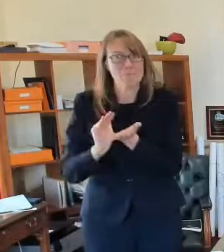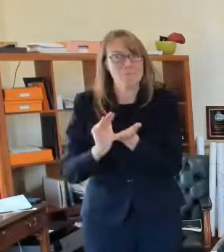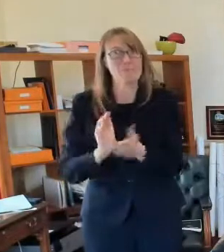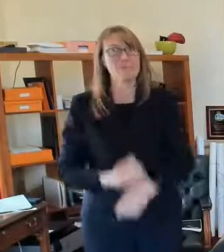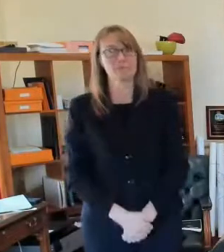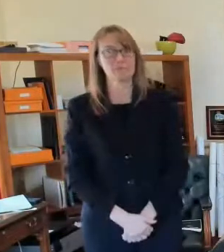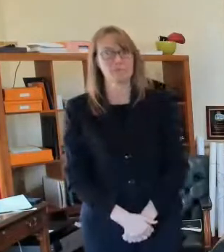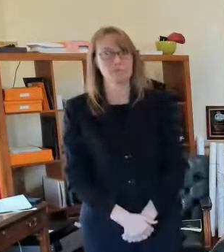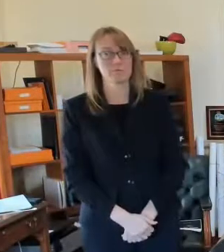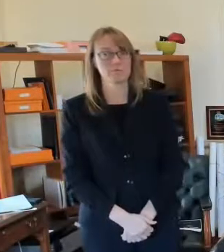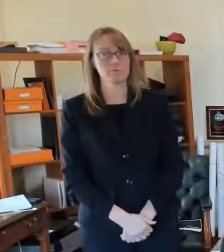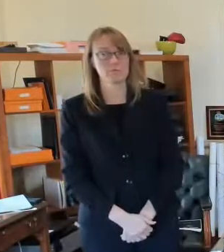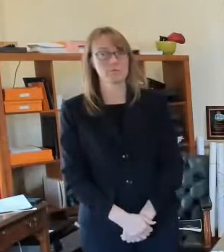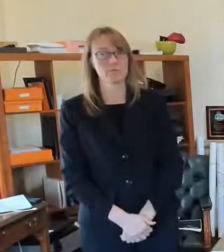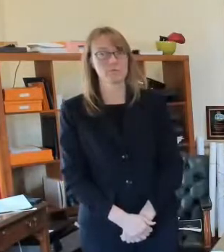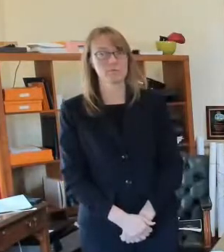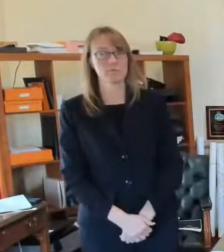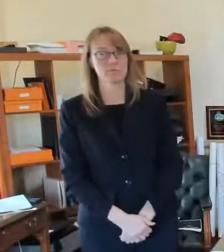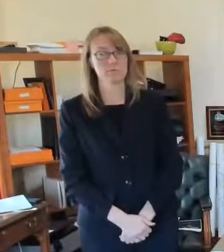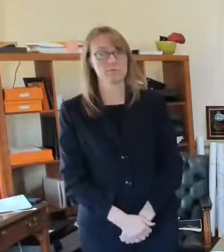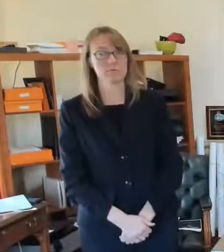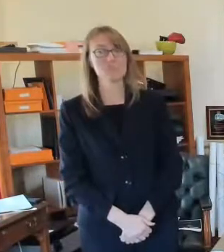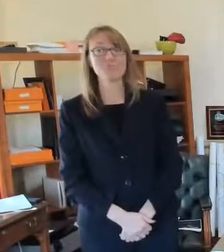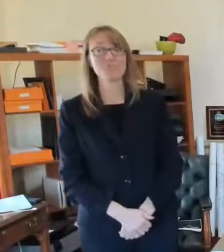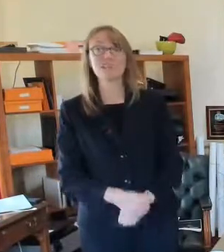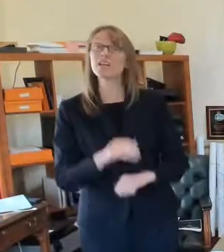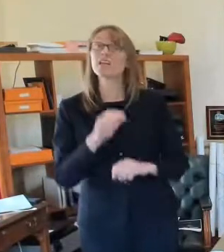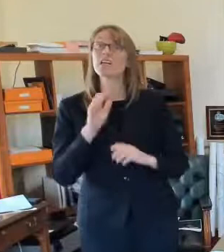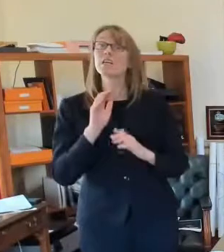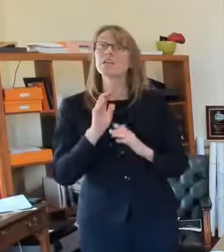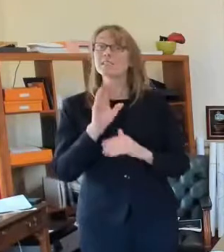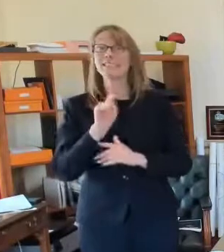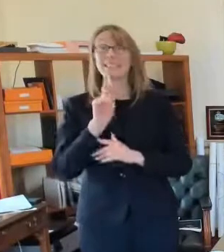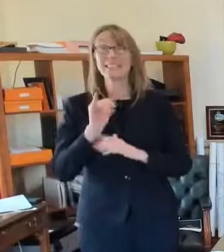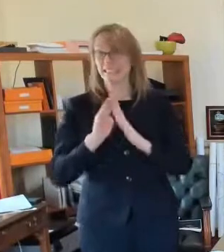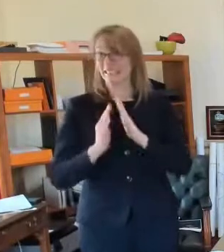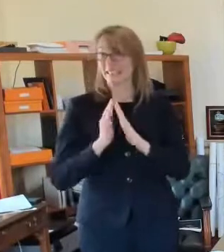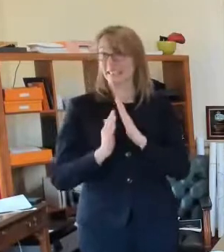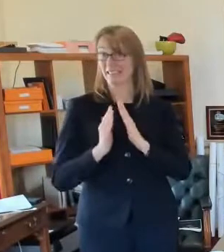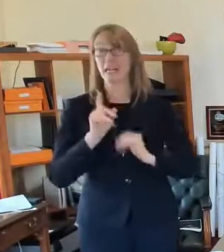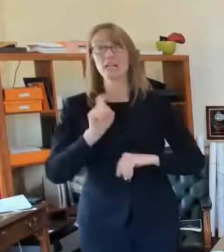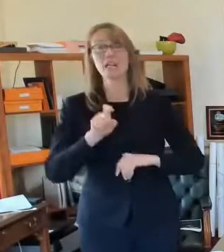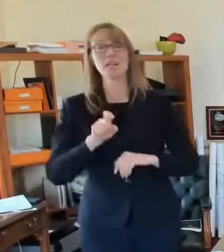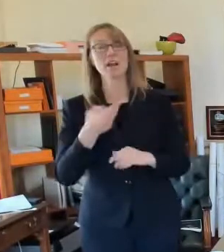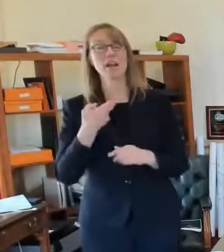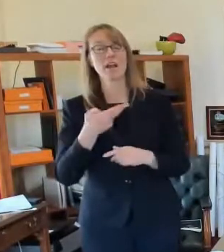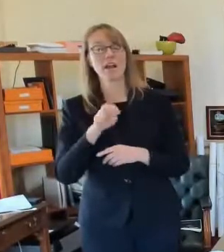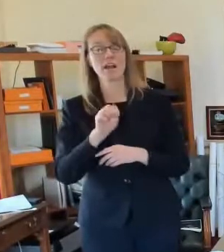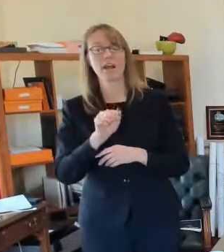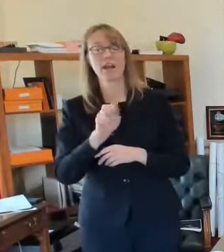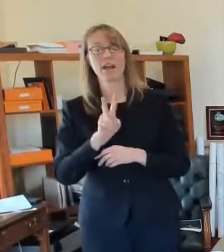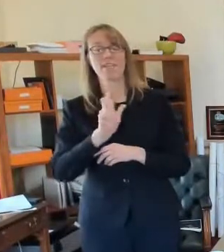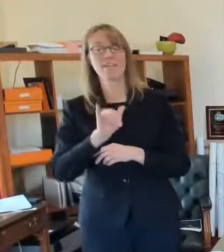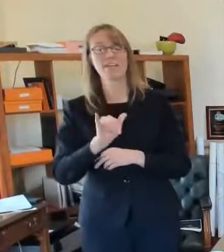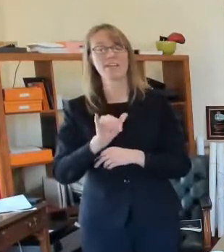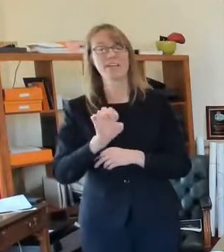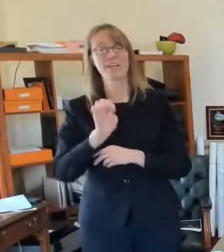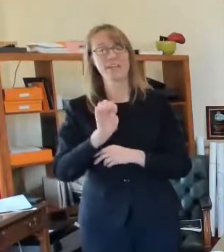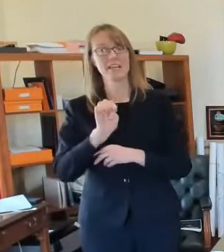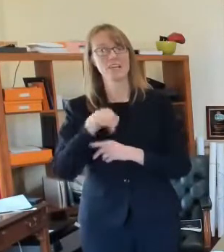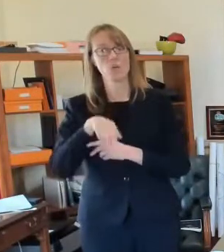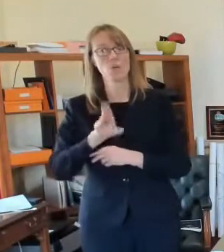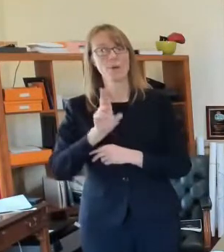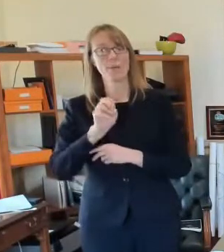the city needs uh we call them heavy equipment operators you need either a cdl one a cdl